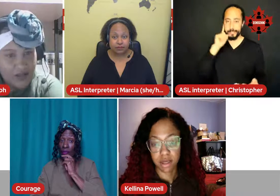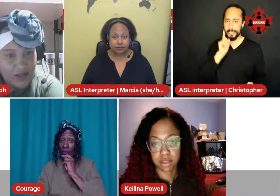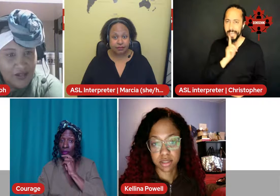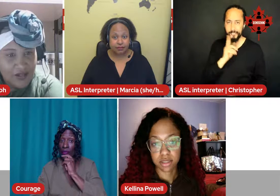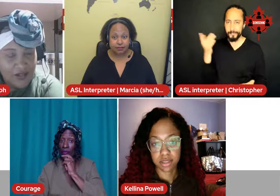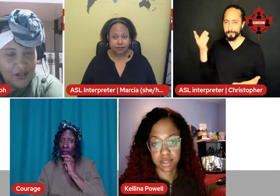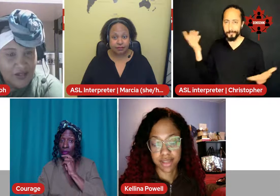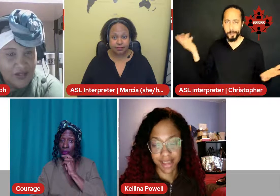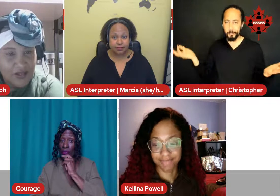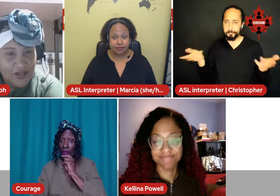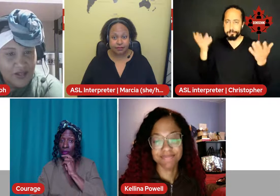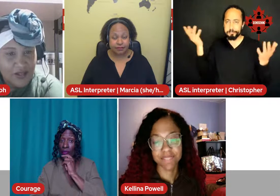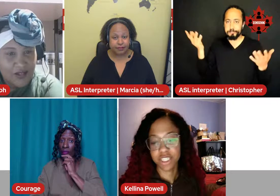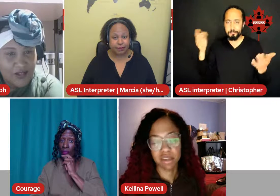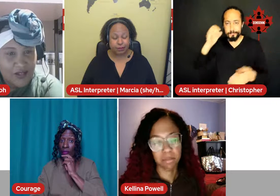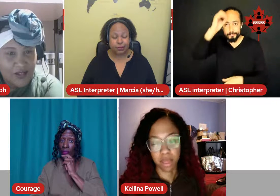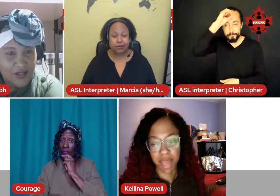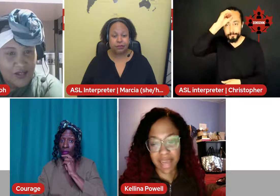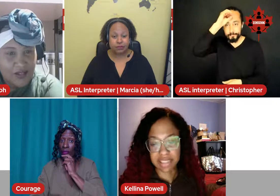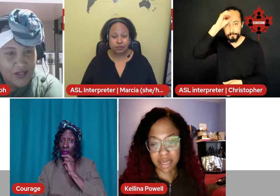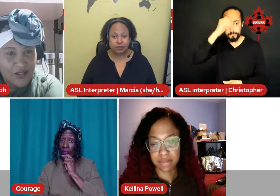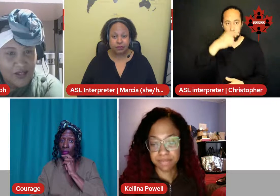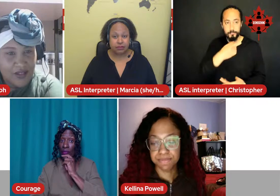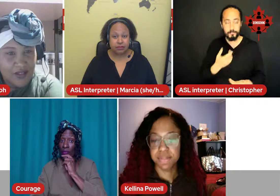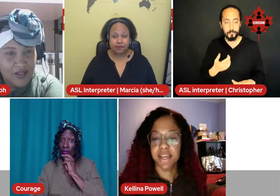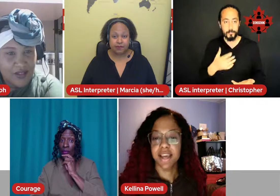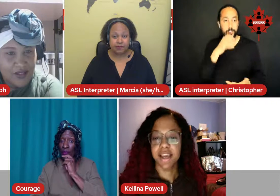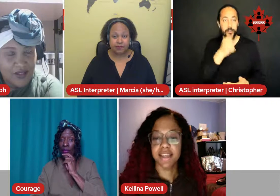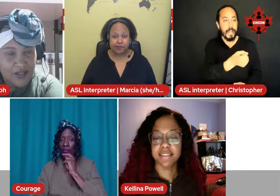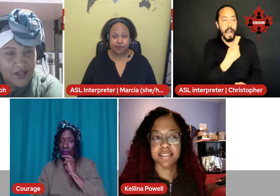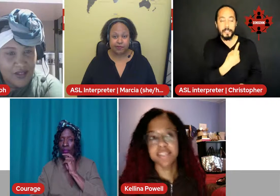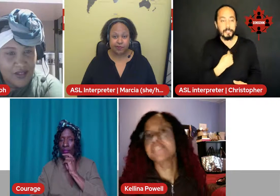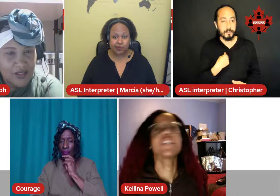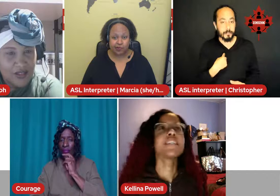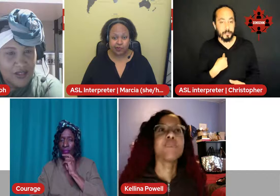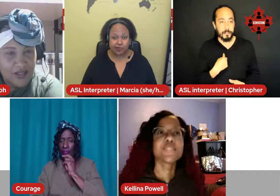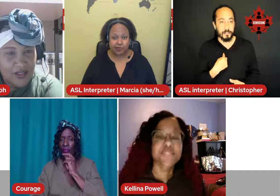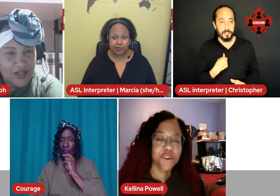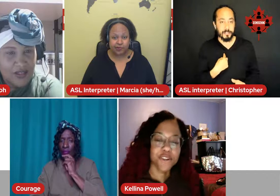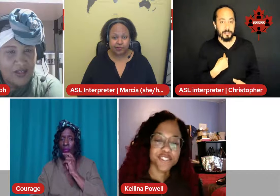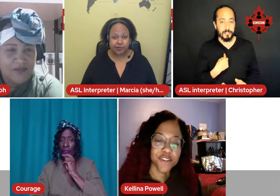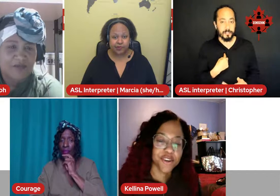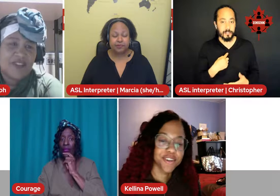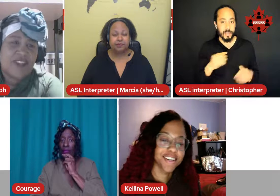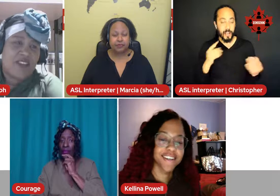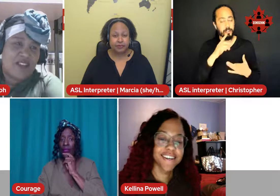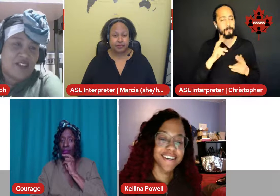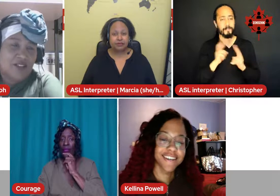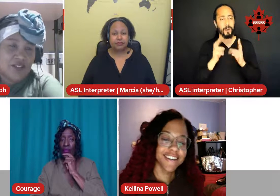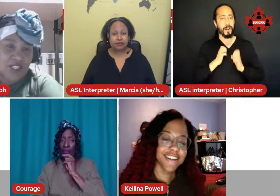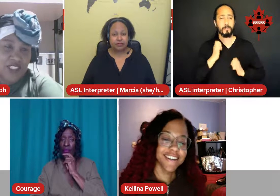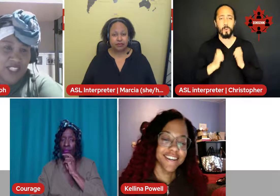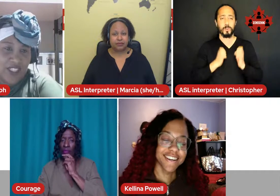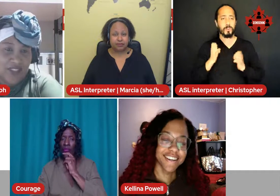then, yeah, she didn't even bother acting. And it was really emotional. Oh, Kalina.